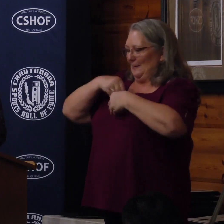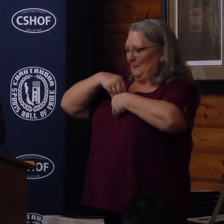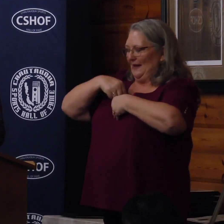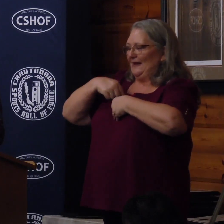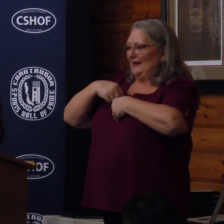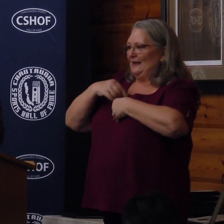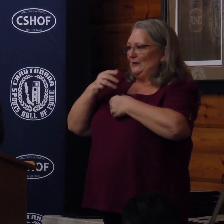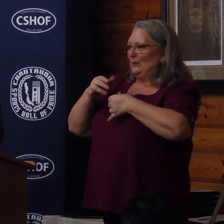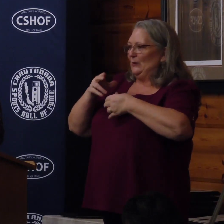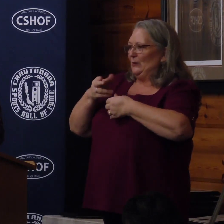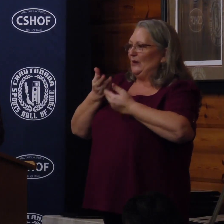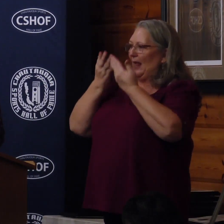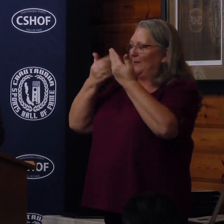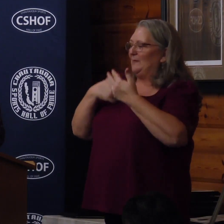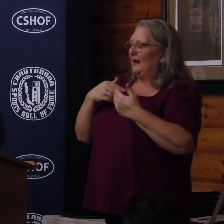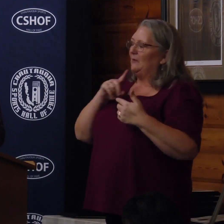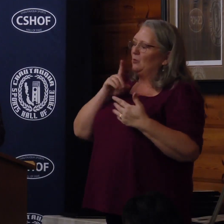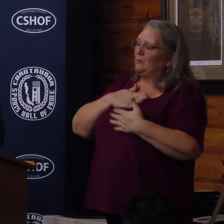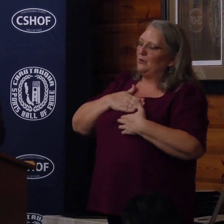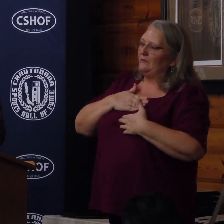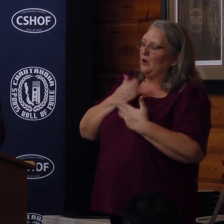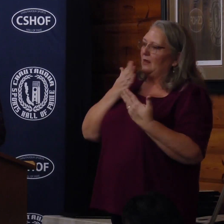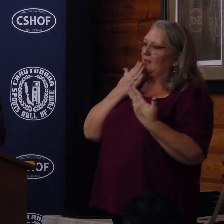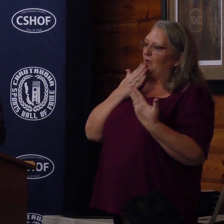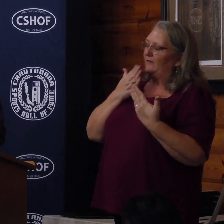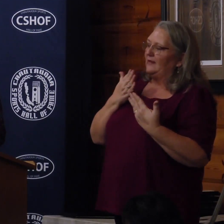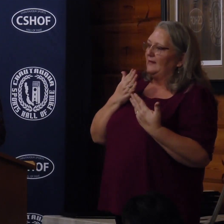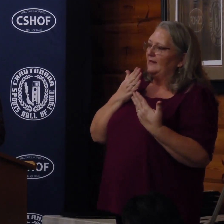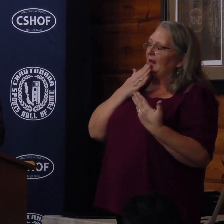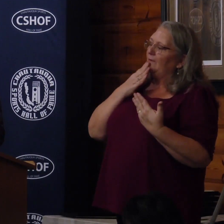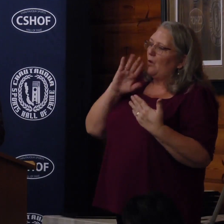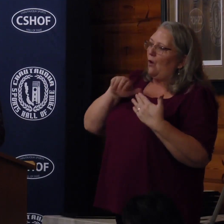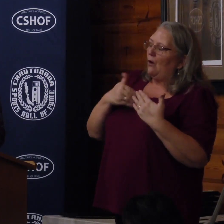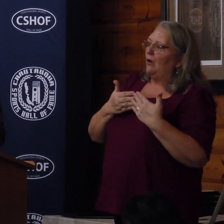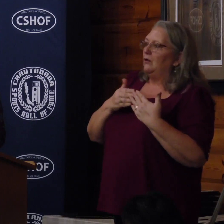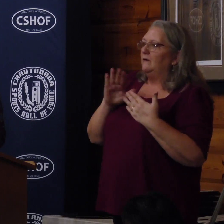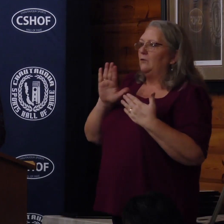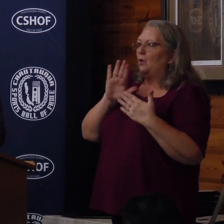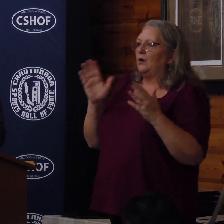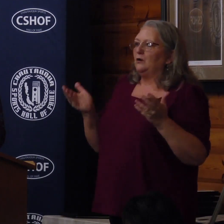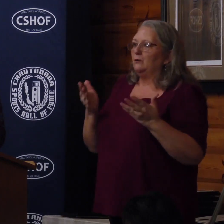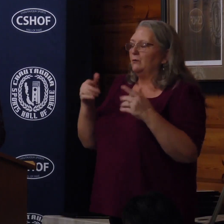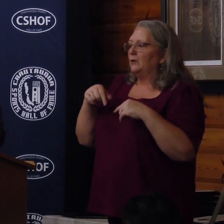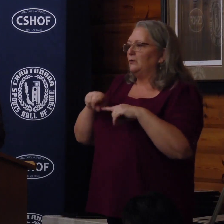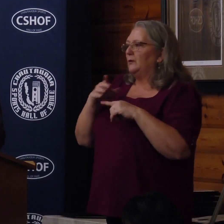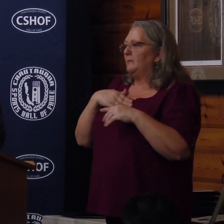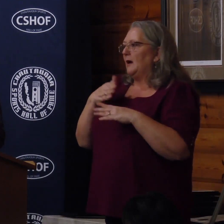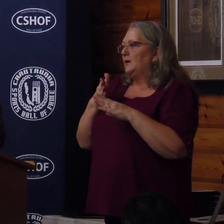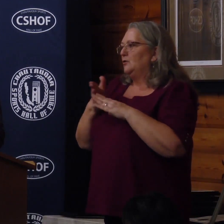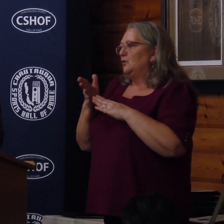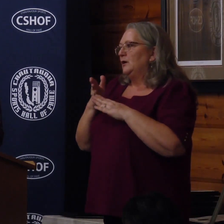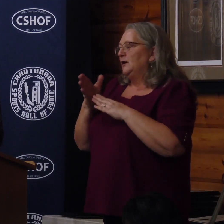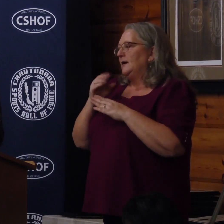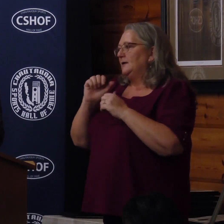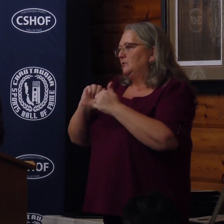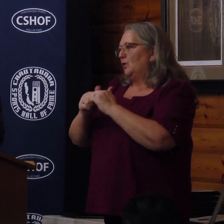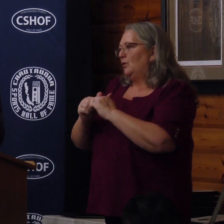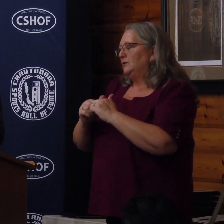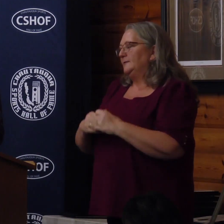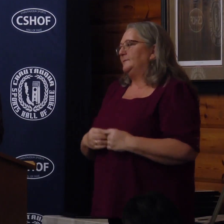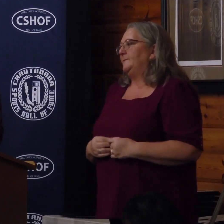so appreciative and grateful. Thank you for all of your encouragement throughout my career and sports.